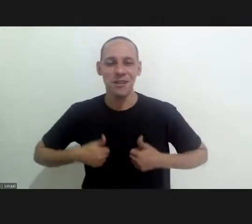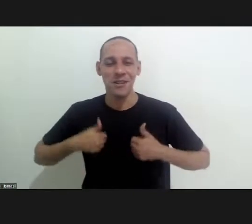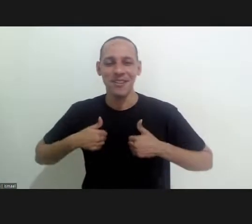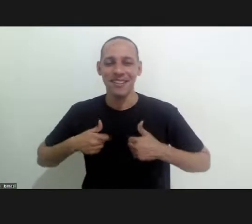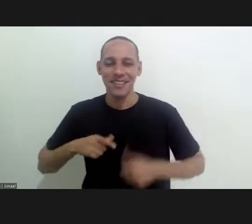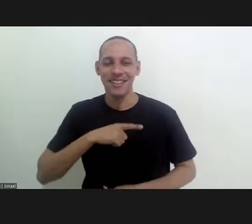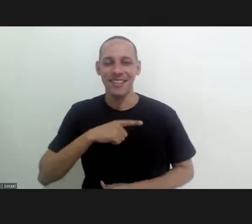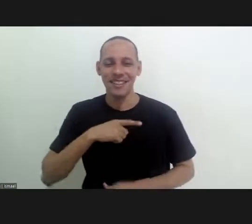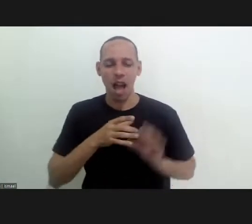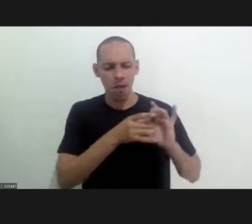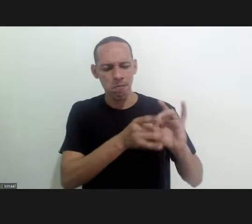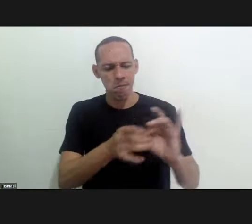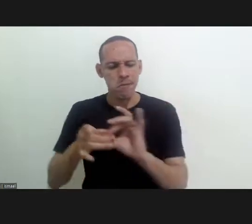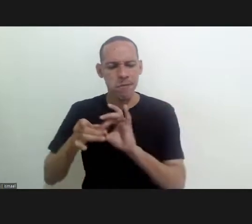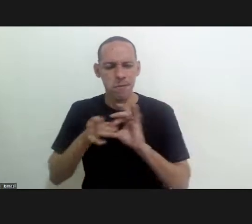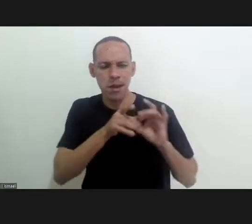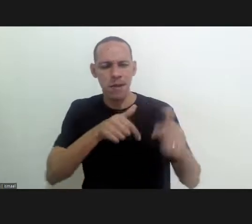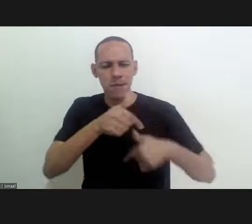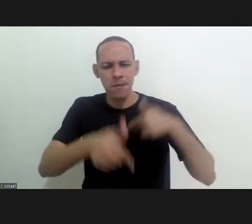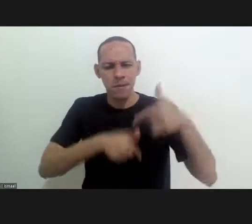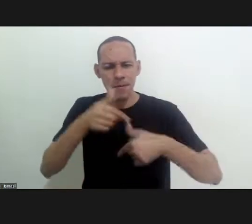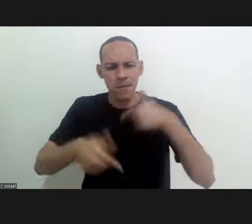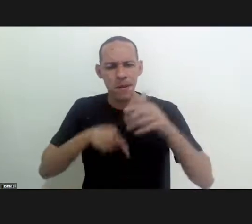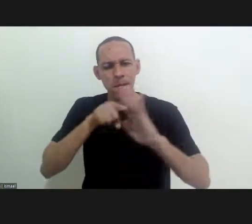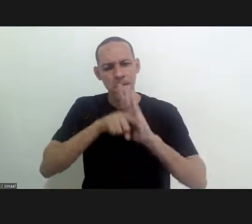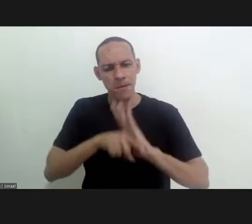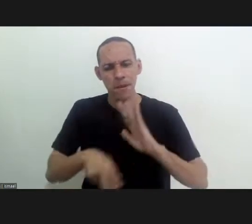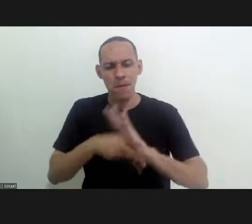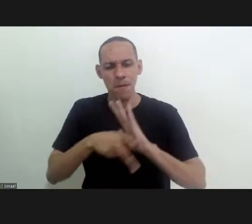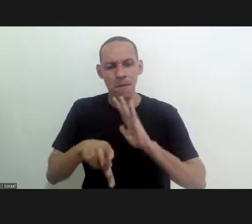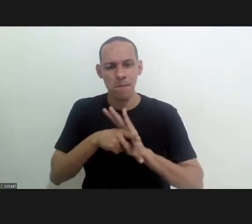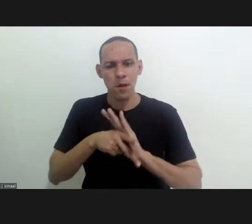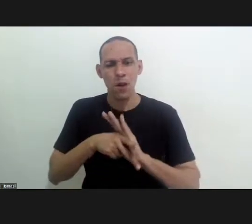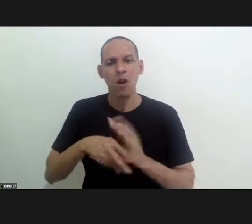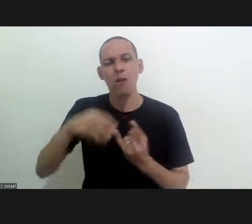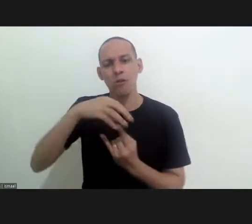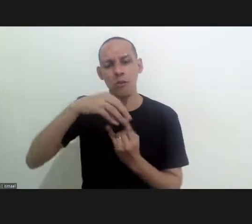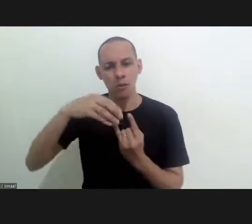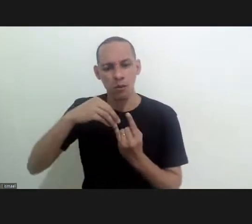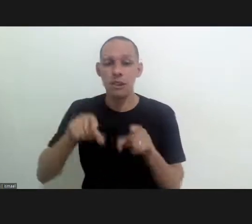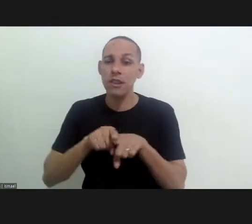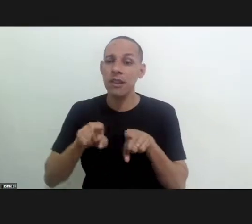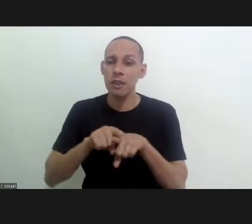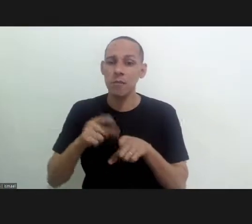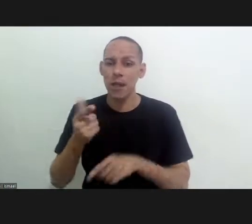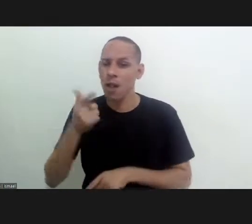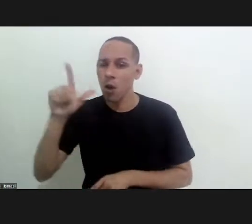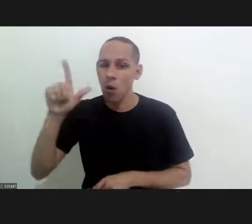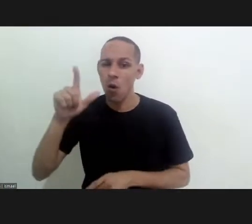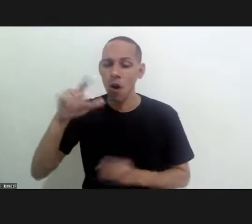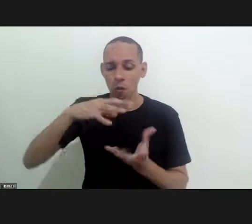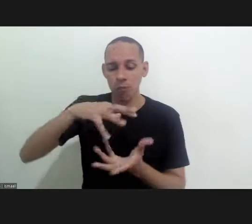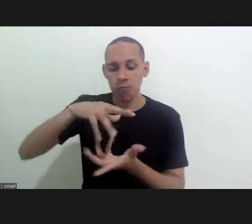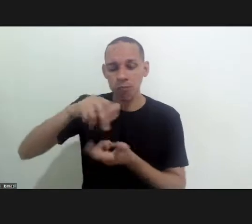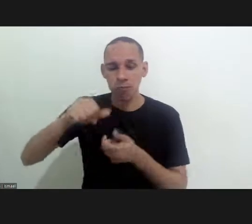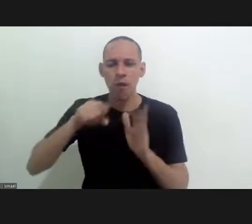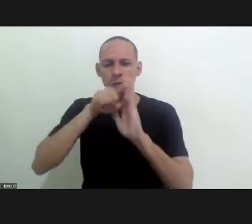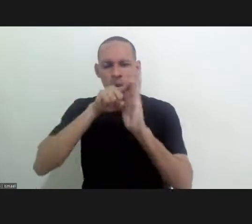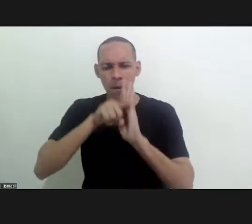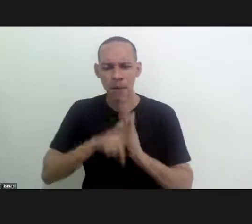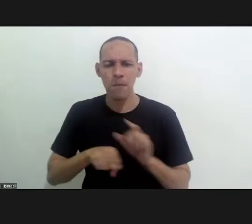We work the researchers of Jovaldo Cruz Foundation and other international